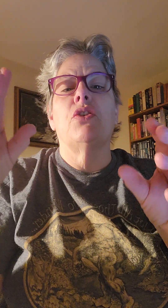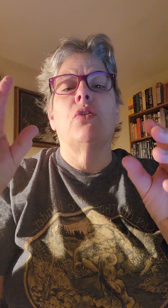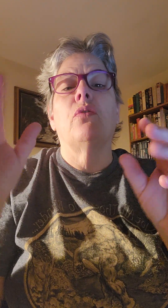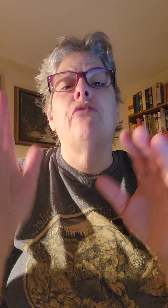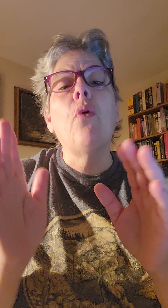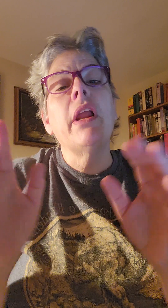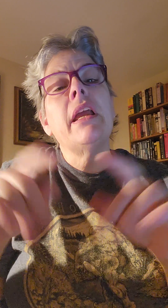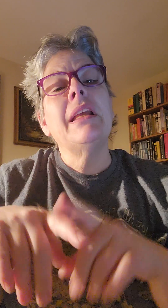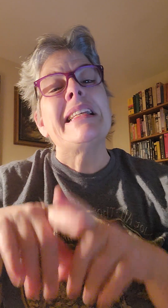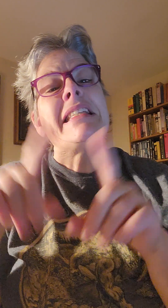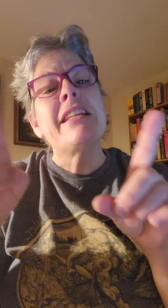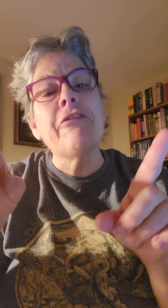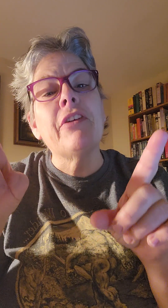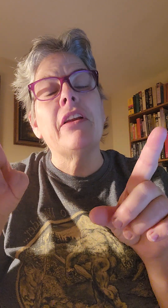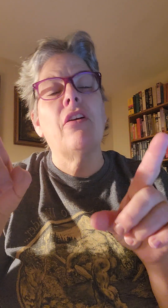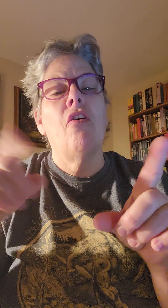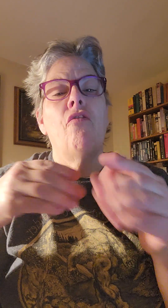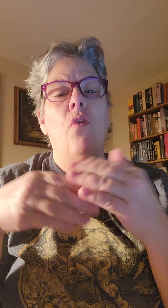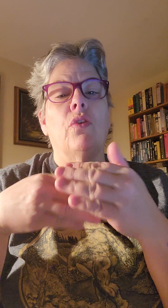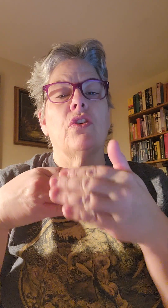40 different folders.